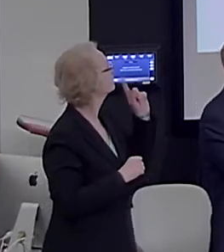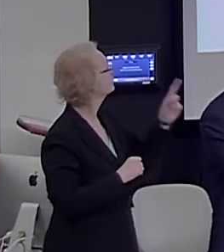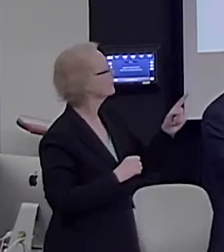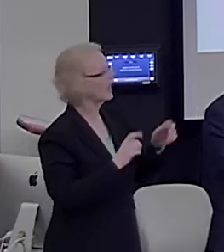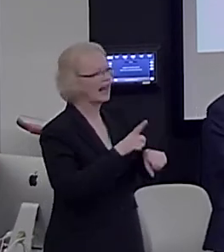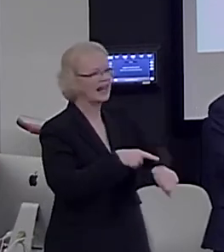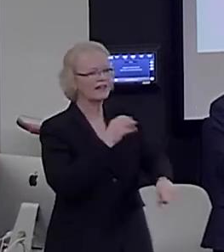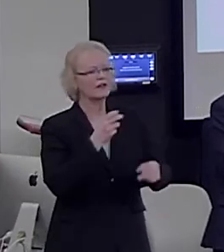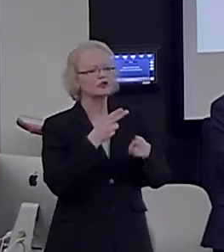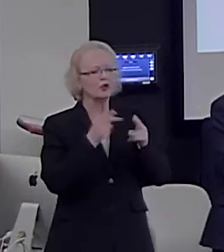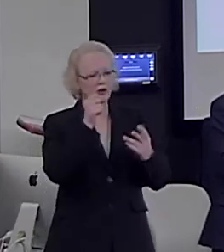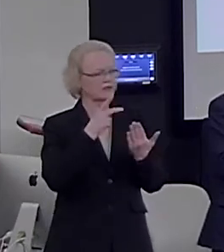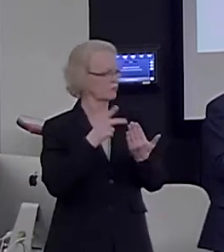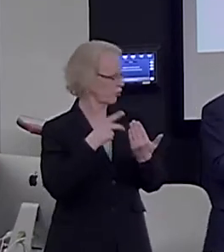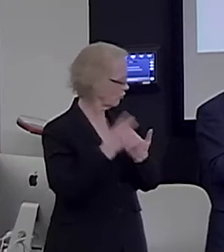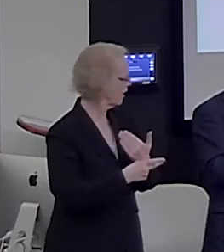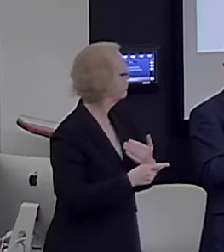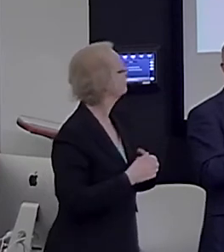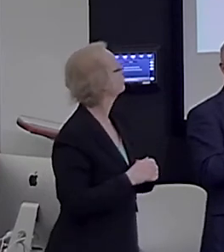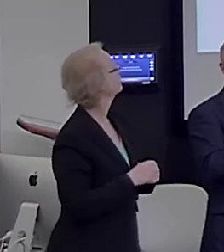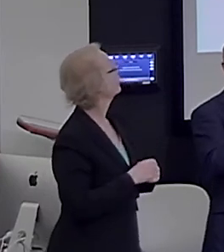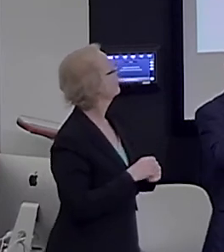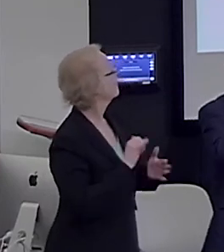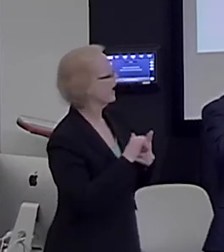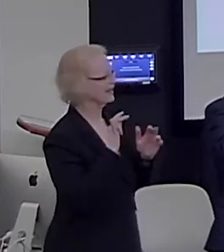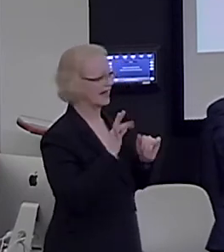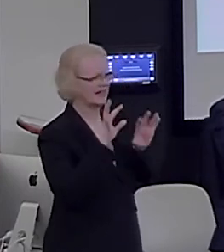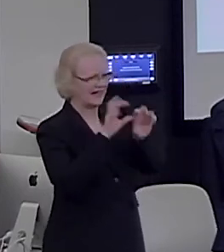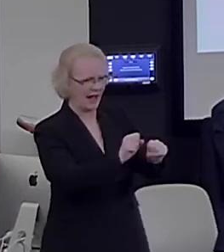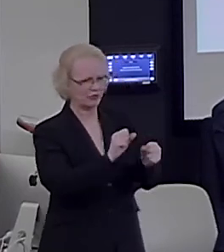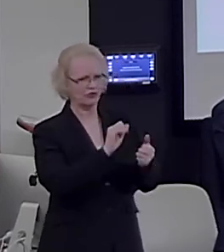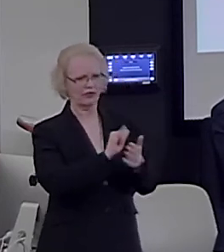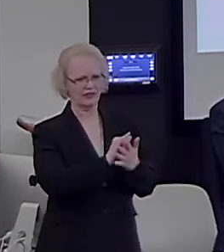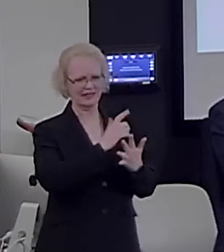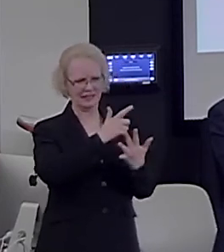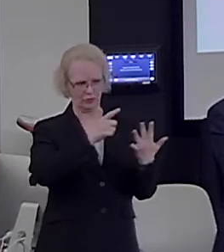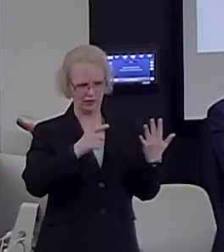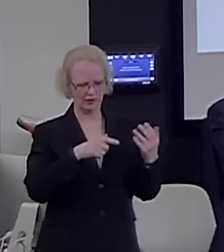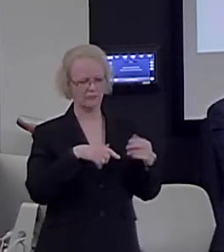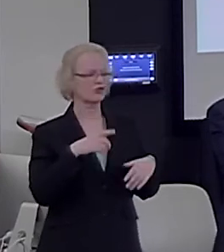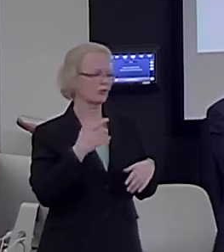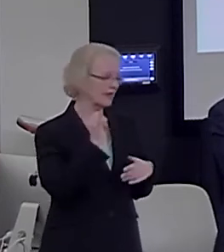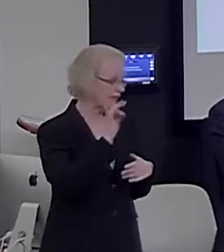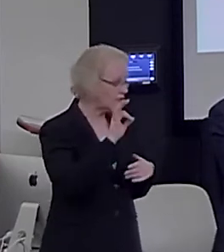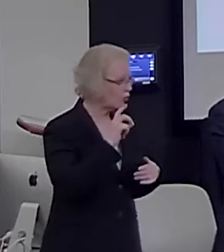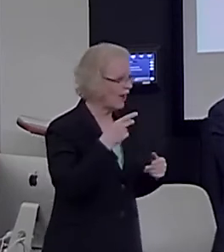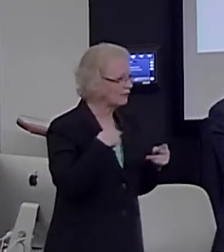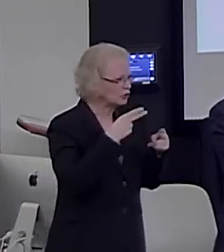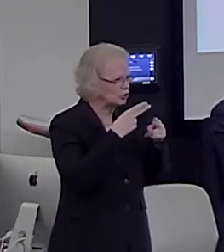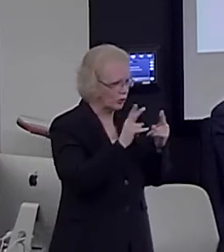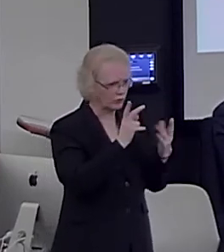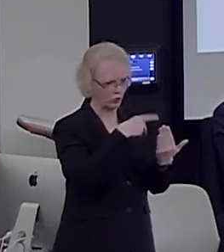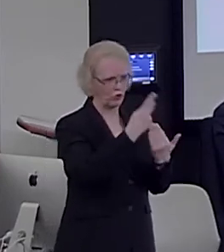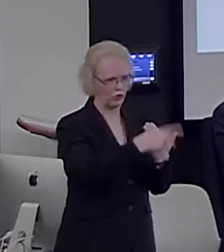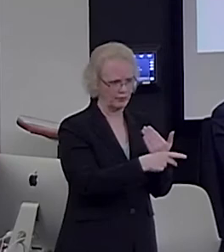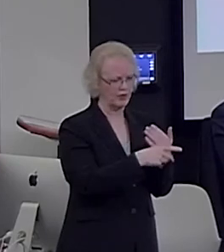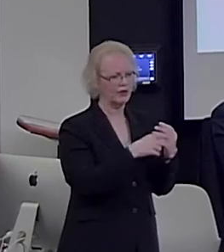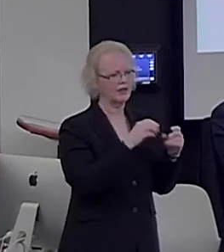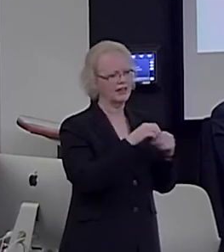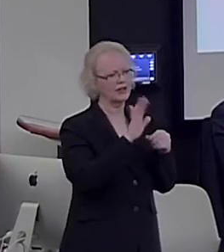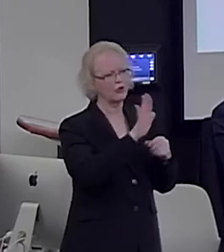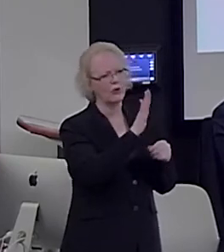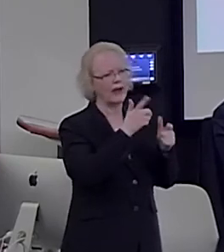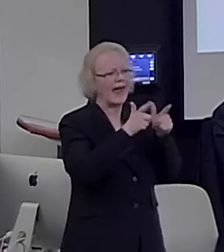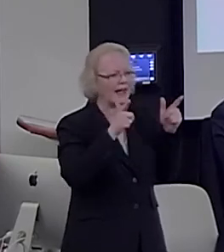captures a given sequence. So, in other words, a short description, short program in this language of thought,